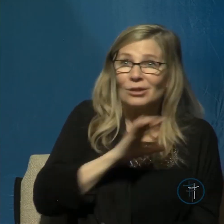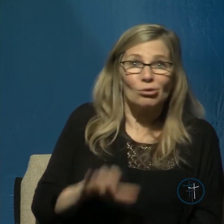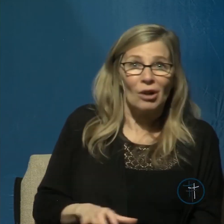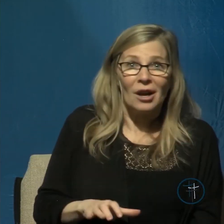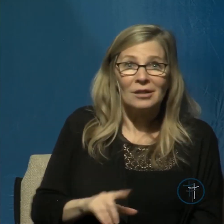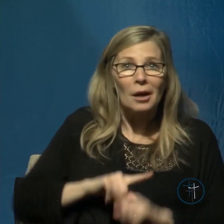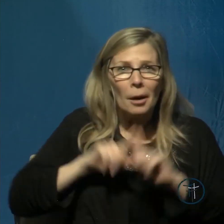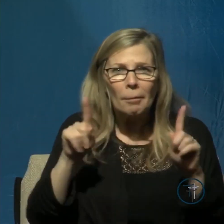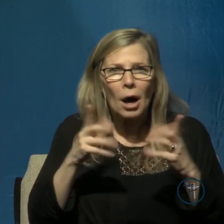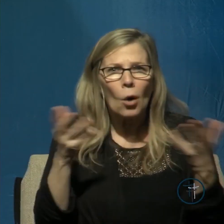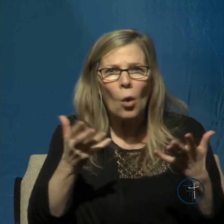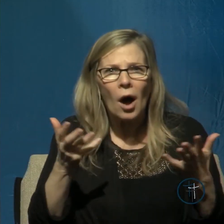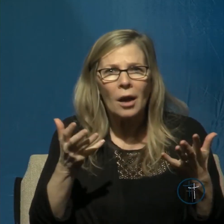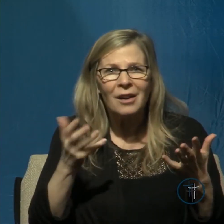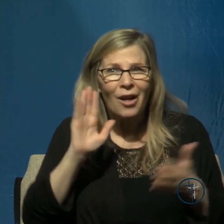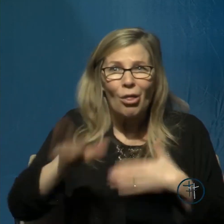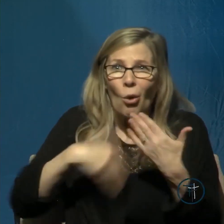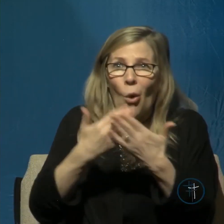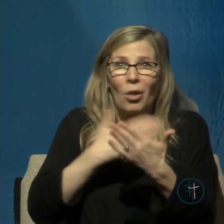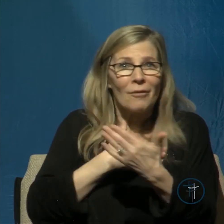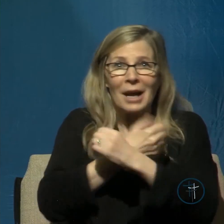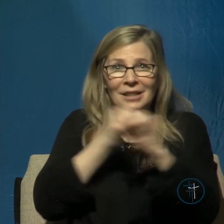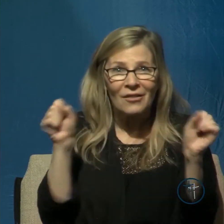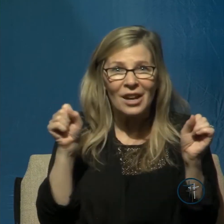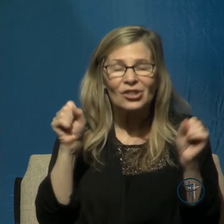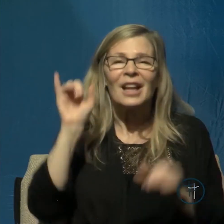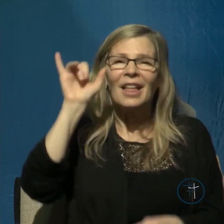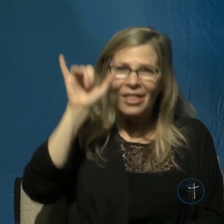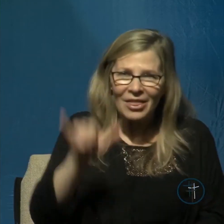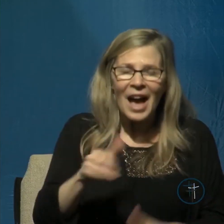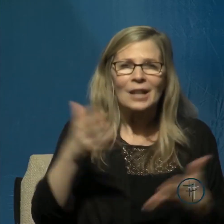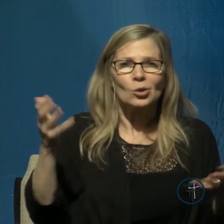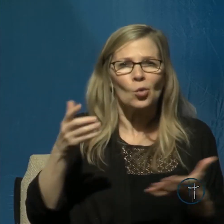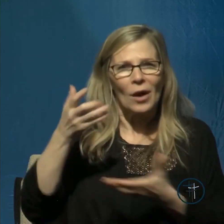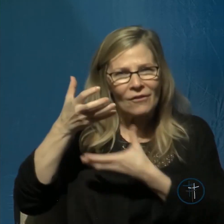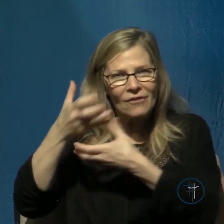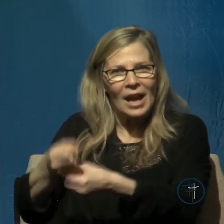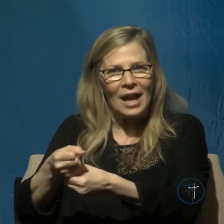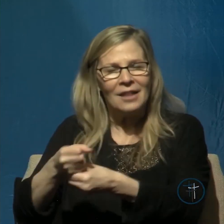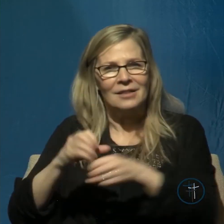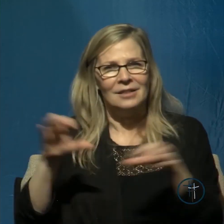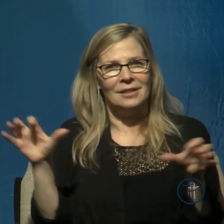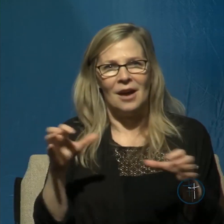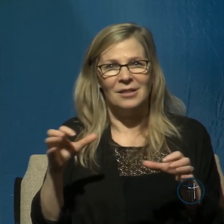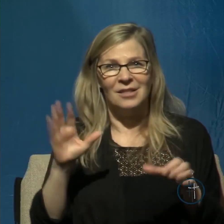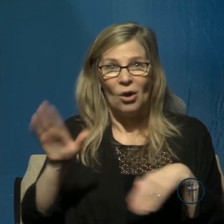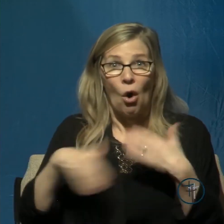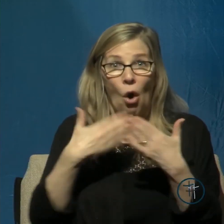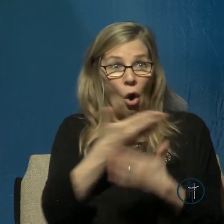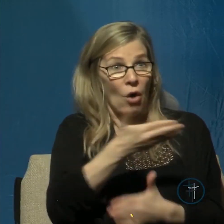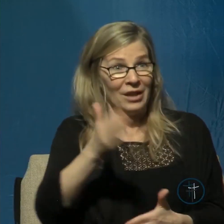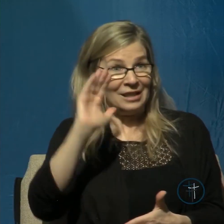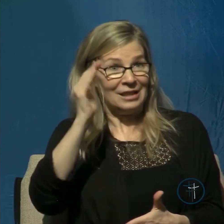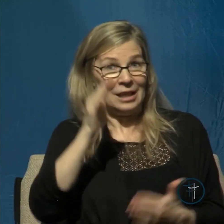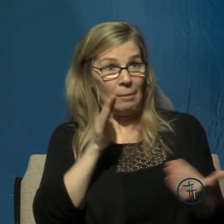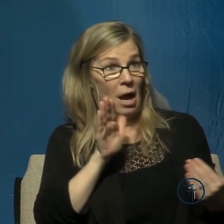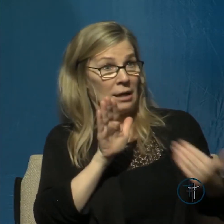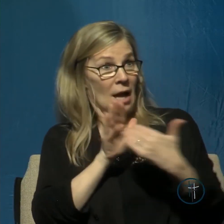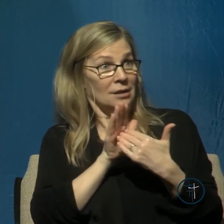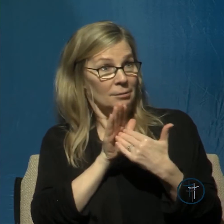the whole of my salvation that is what faith does all things may seem to be against me to drive me to